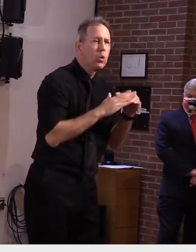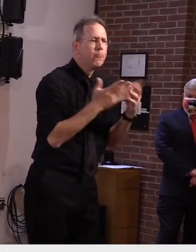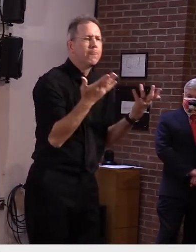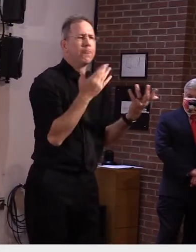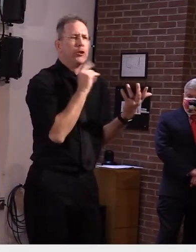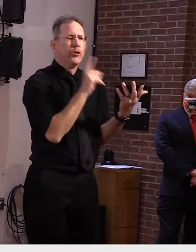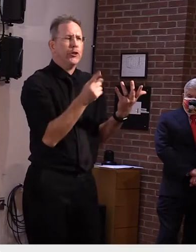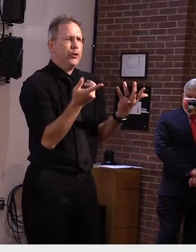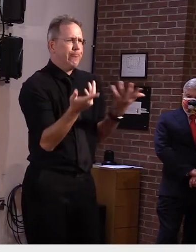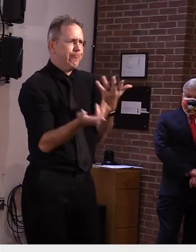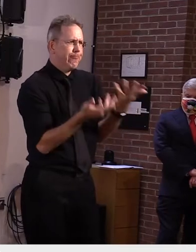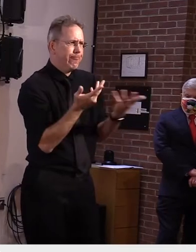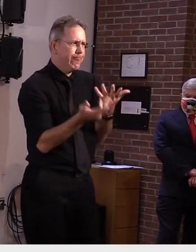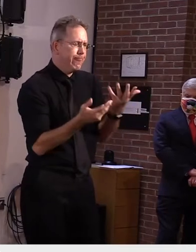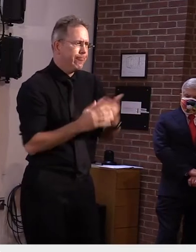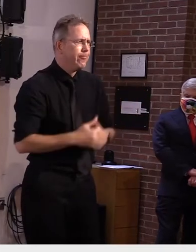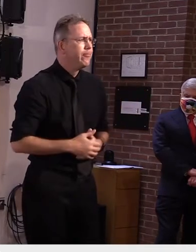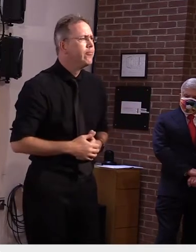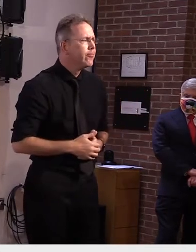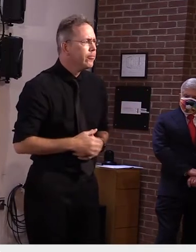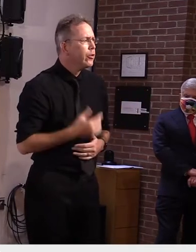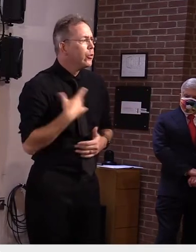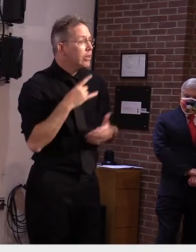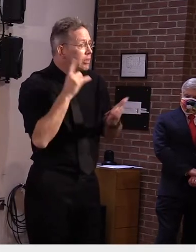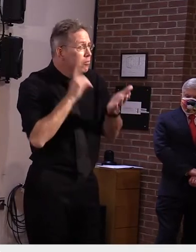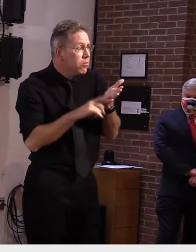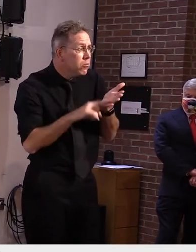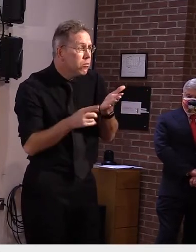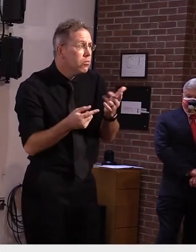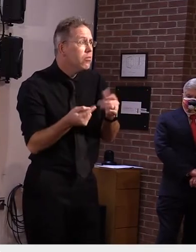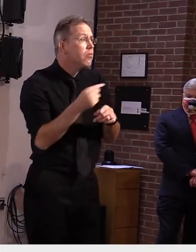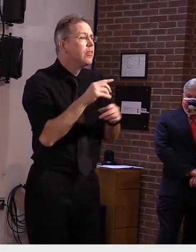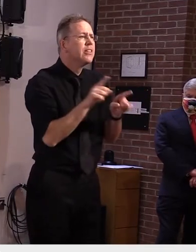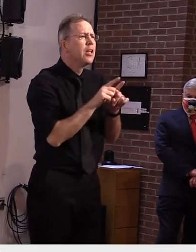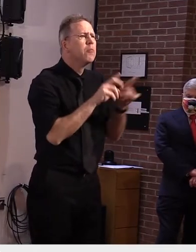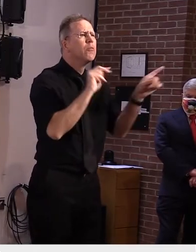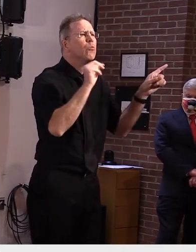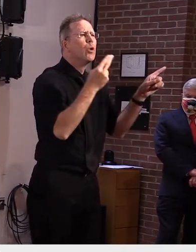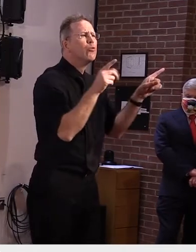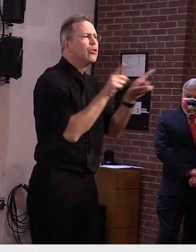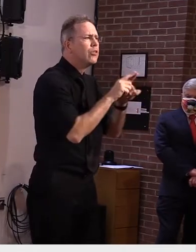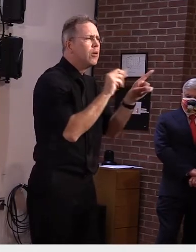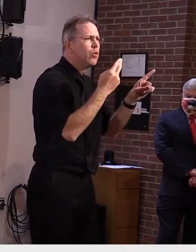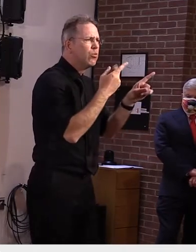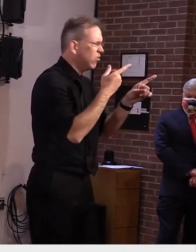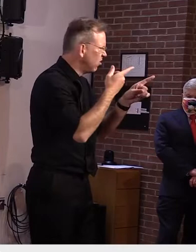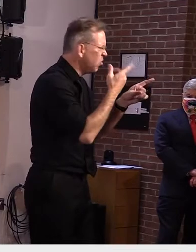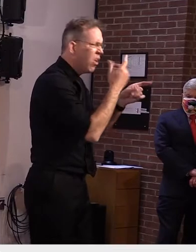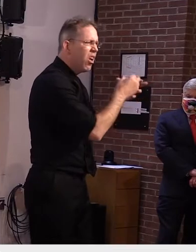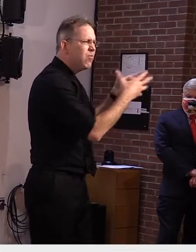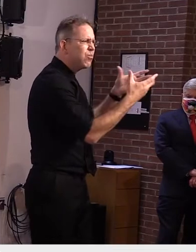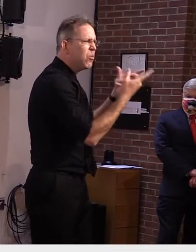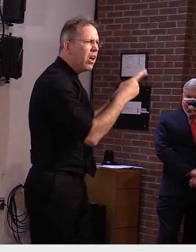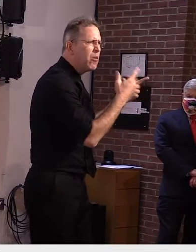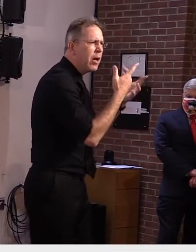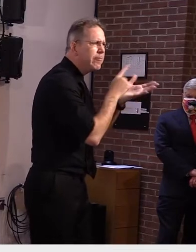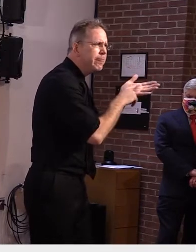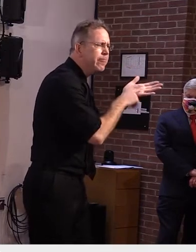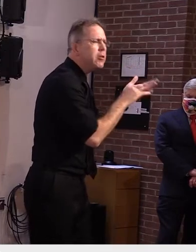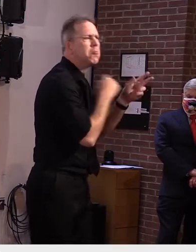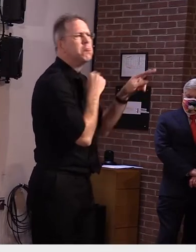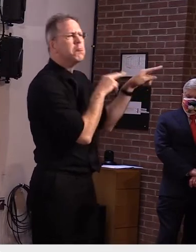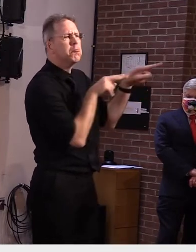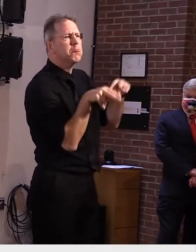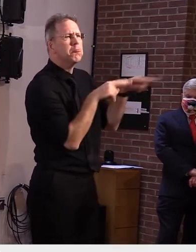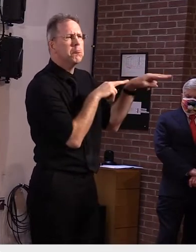something that connects on ice versus anything else but but we don't know that at this point go ahead greg